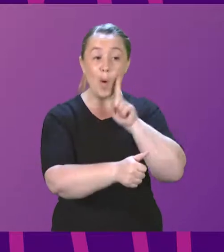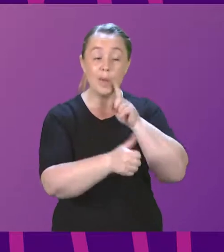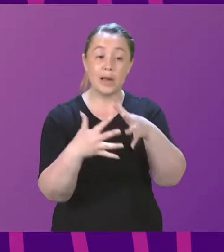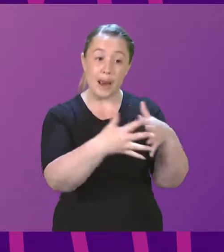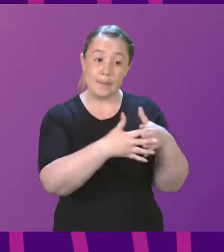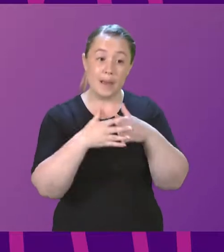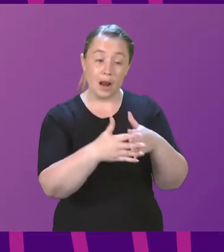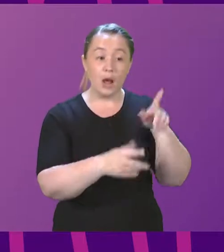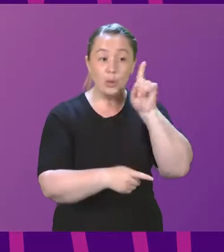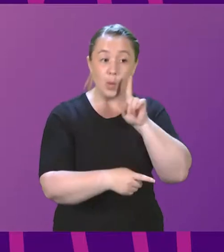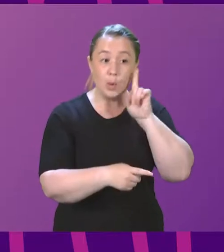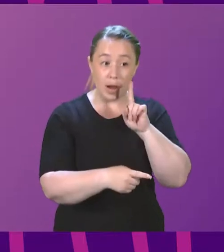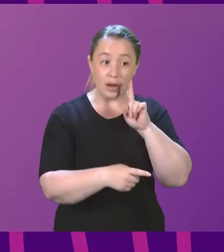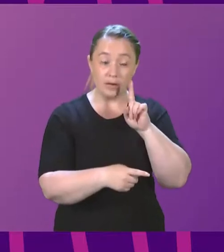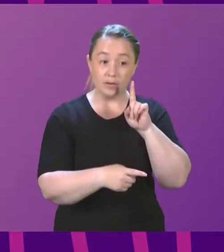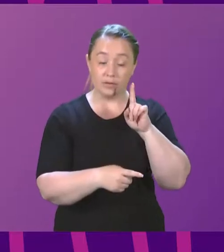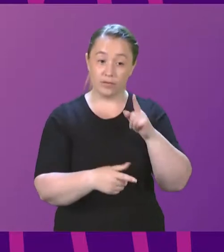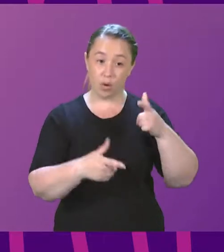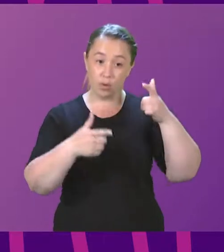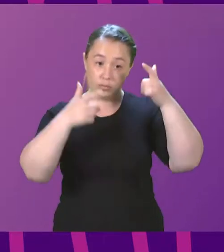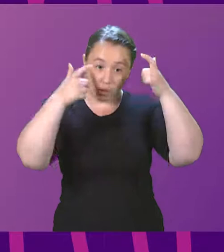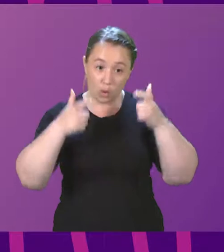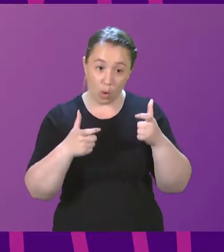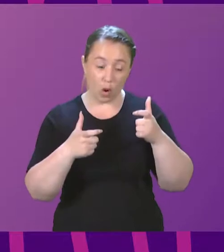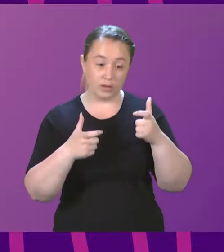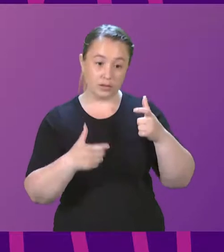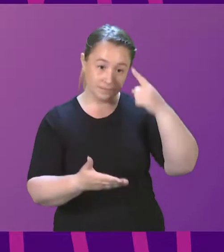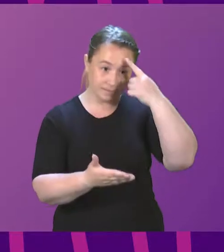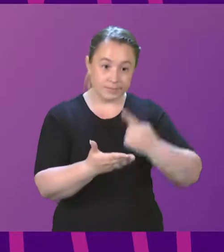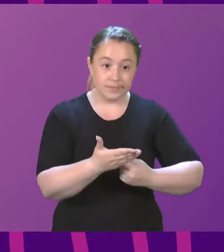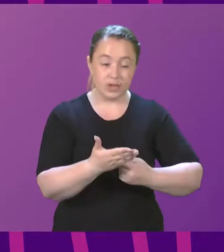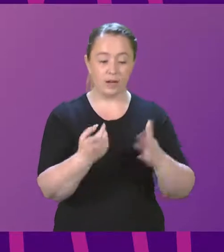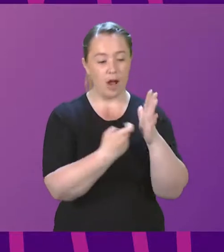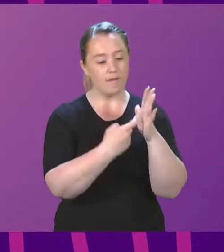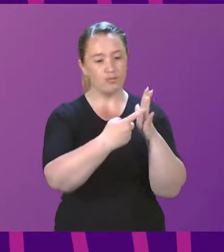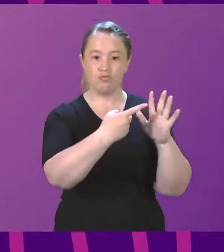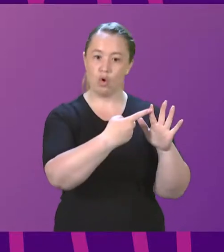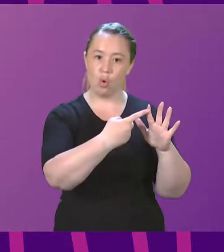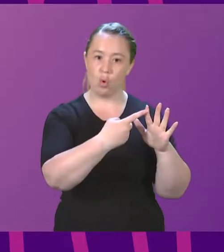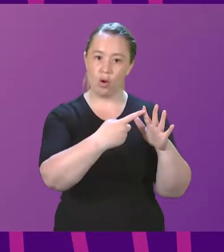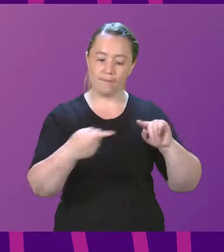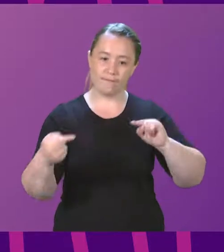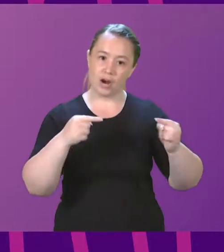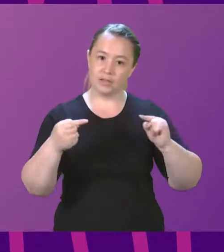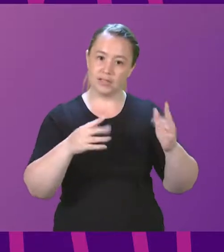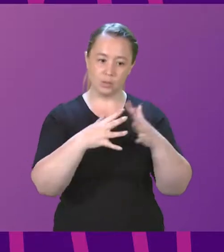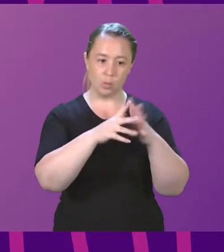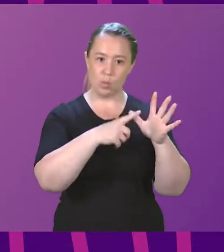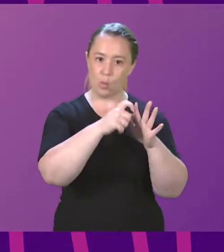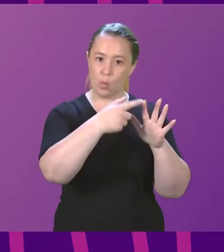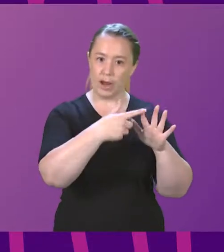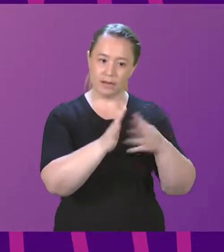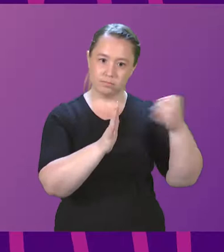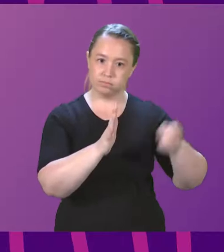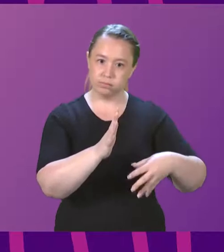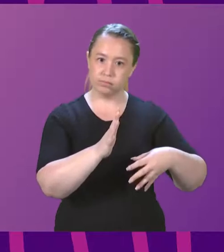States following the decision to overturn Roe v. Wade, and to those women elsewhere in the world who do not have